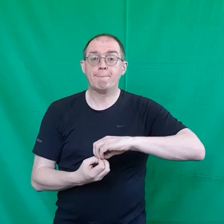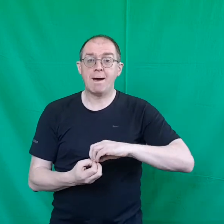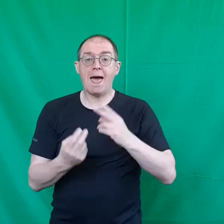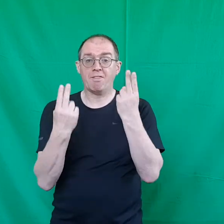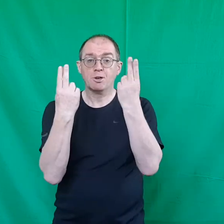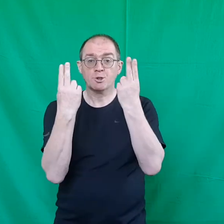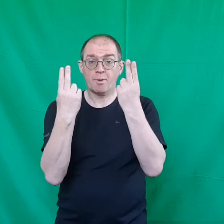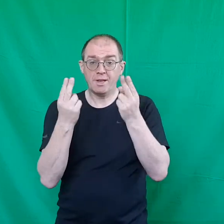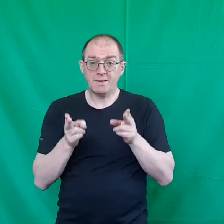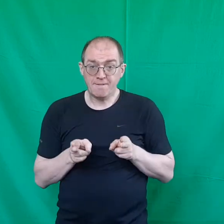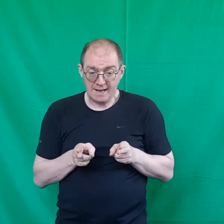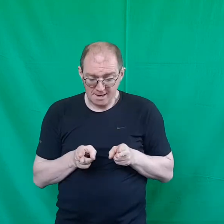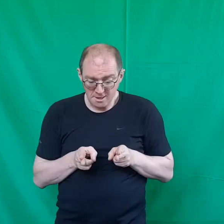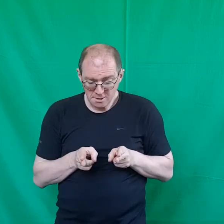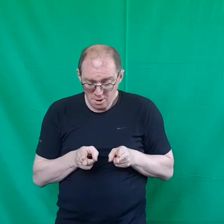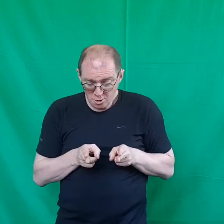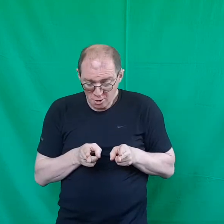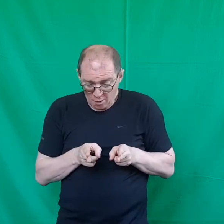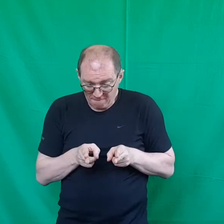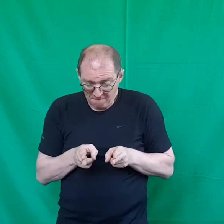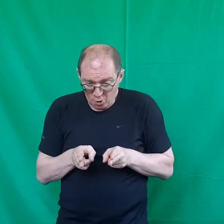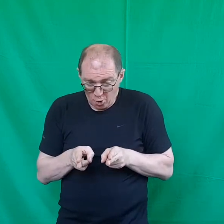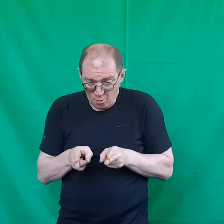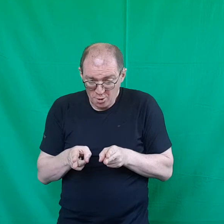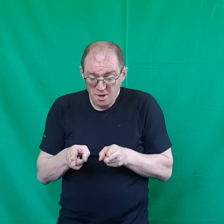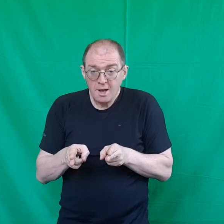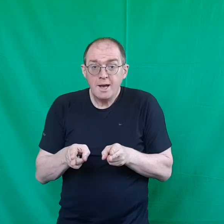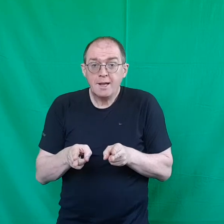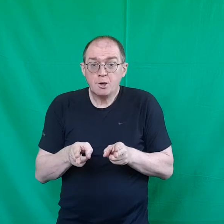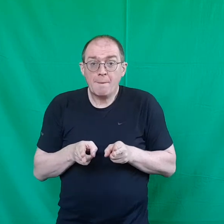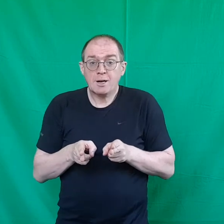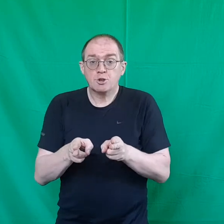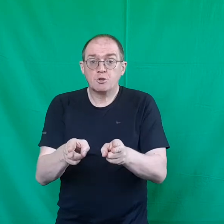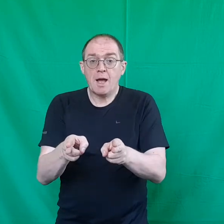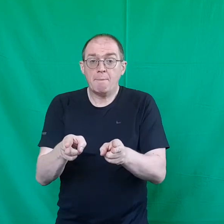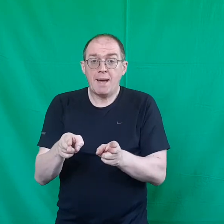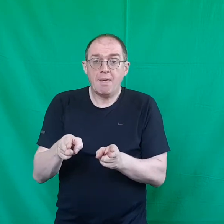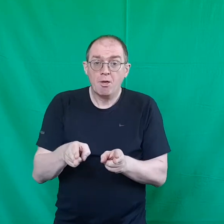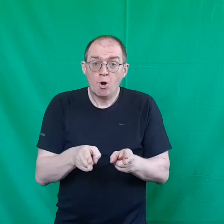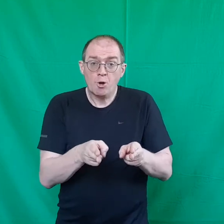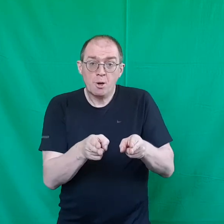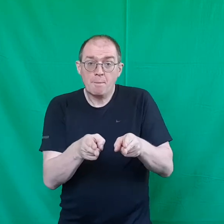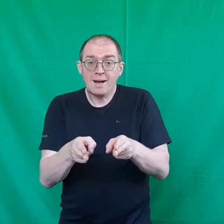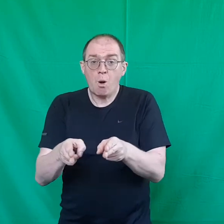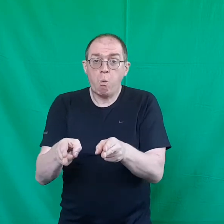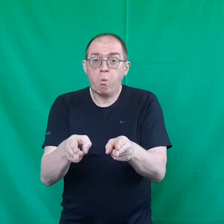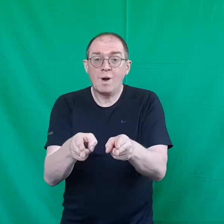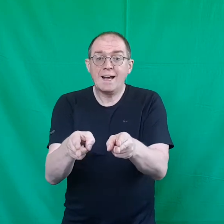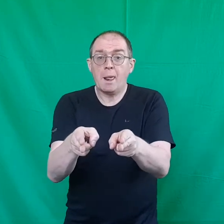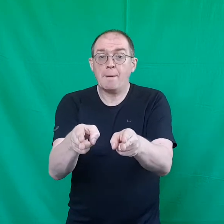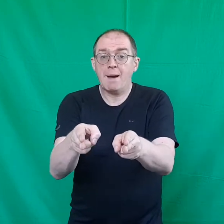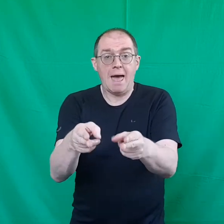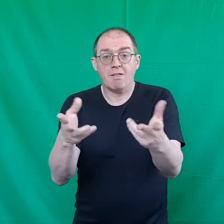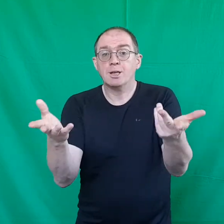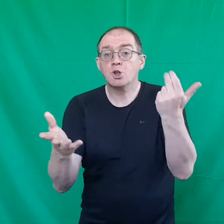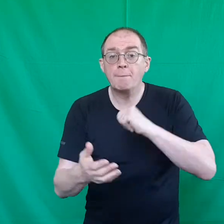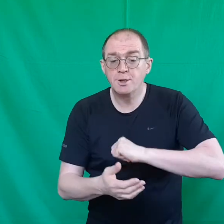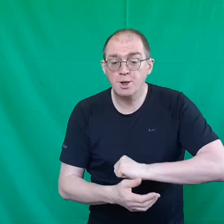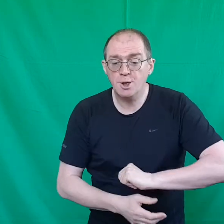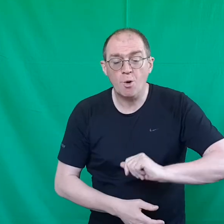path so with these fingers go forward and you can make a straight path or you can make a wiggly path it's up to you